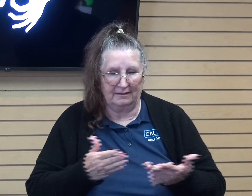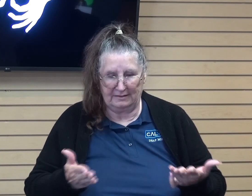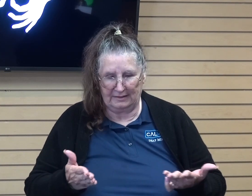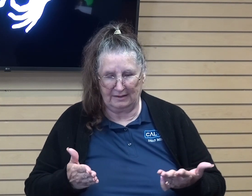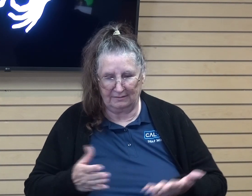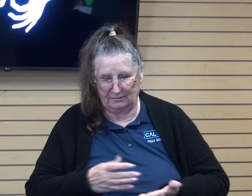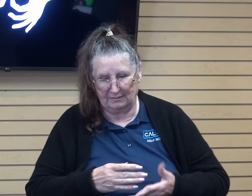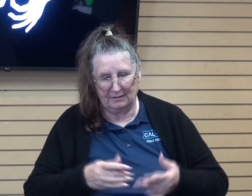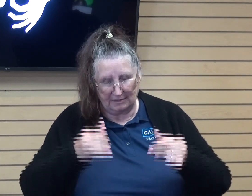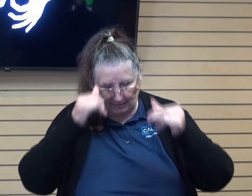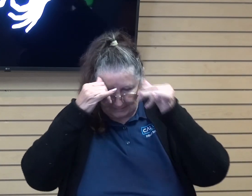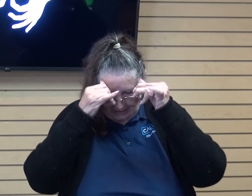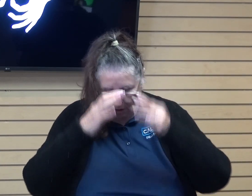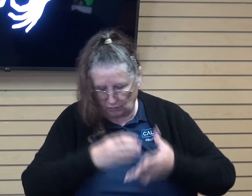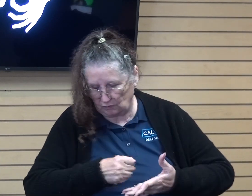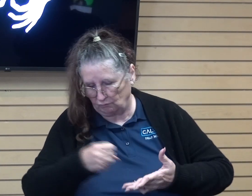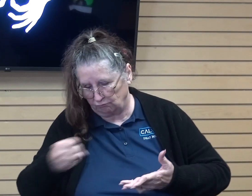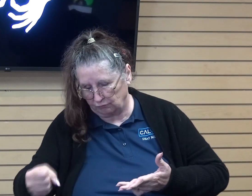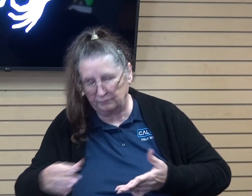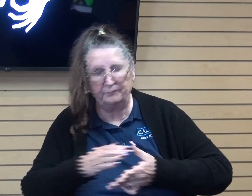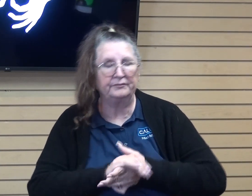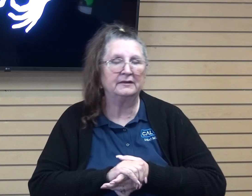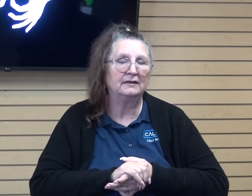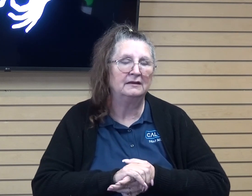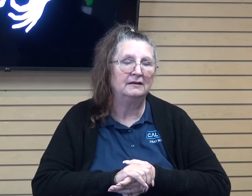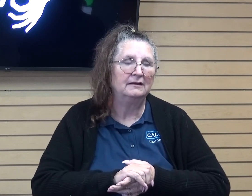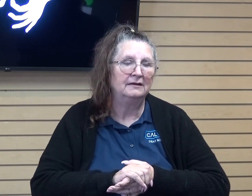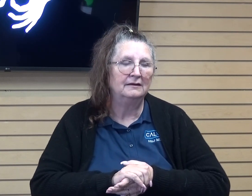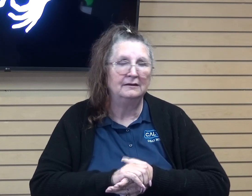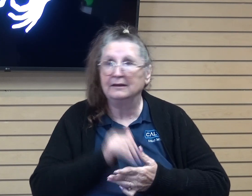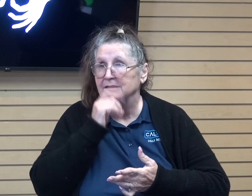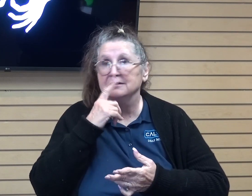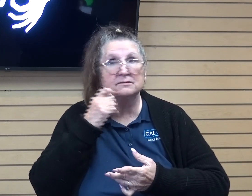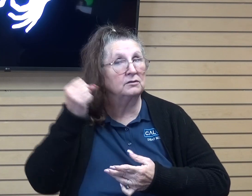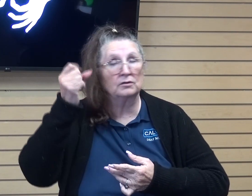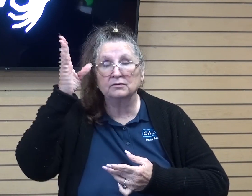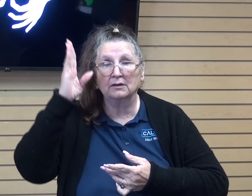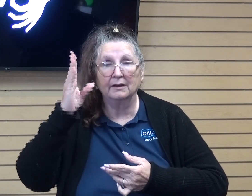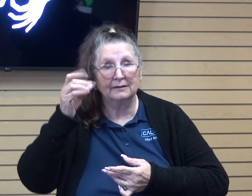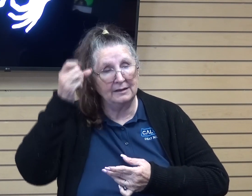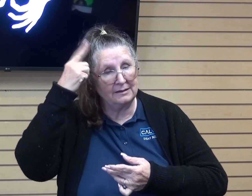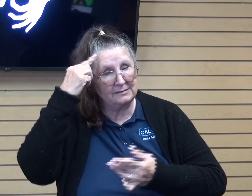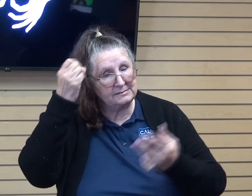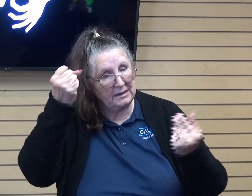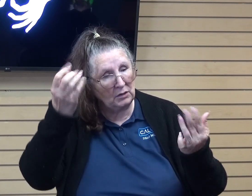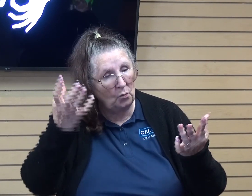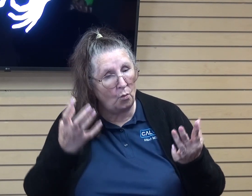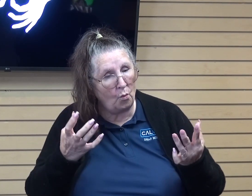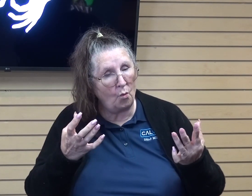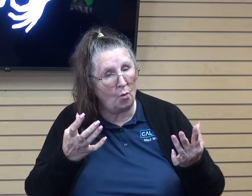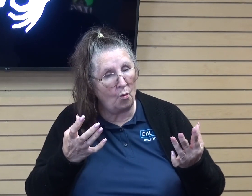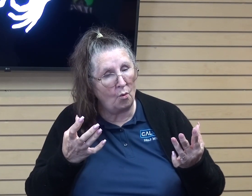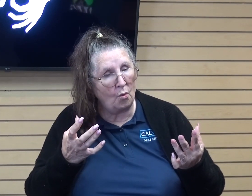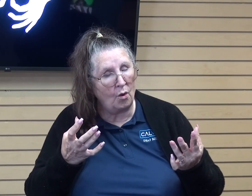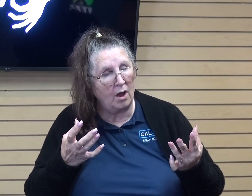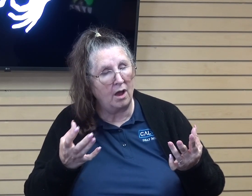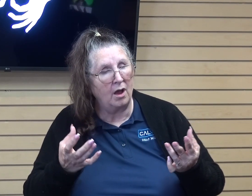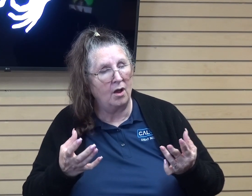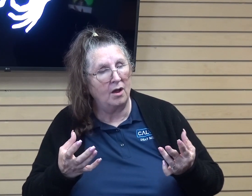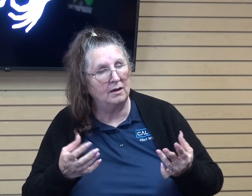livestock. And then he doesn't curse God. so Satan wants to, well, of course he, you know, still has